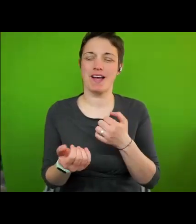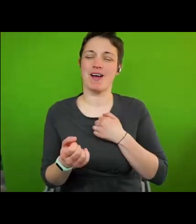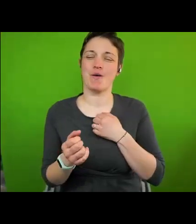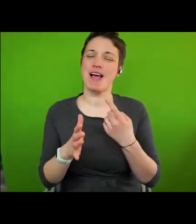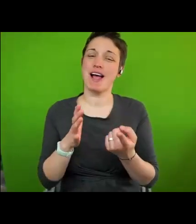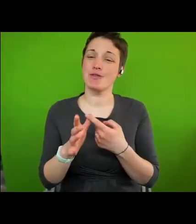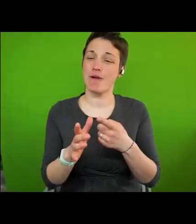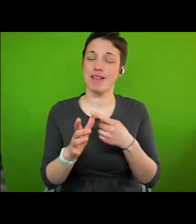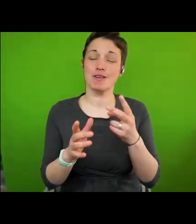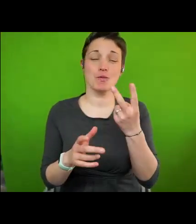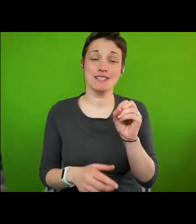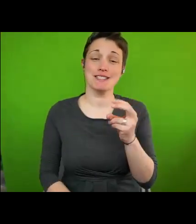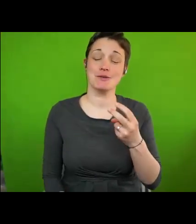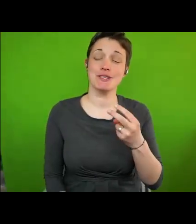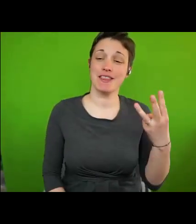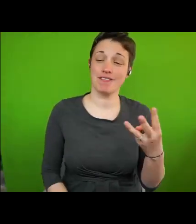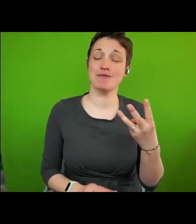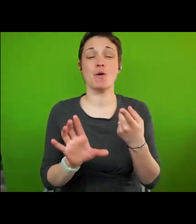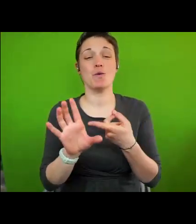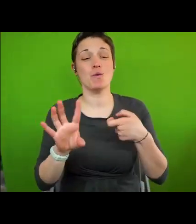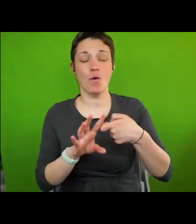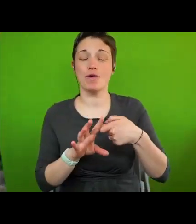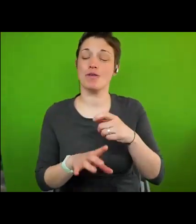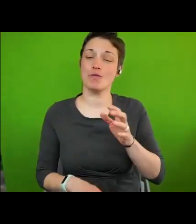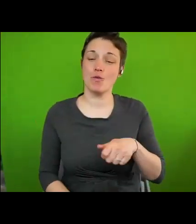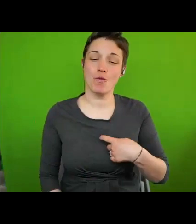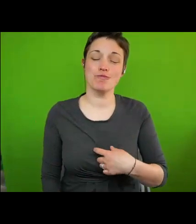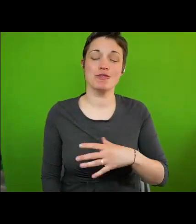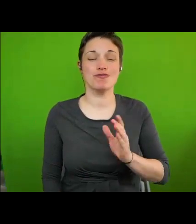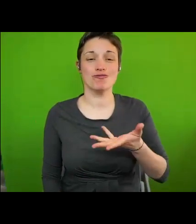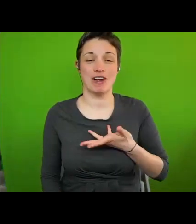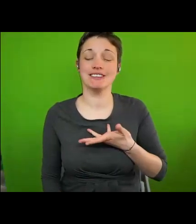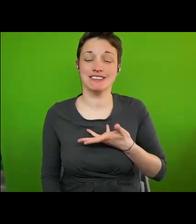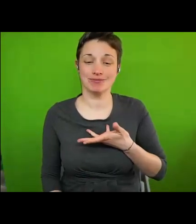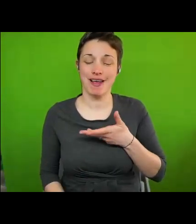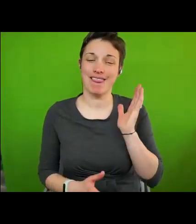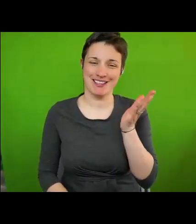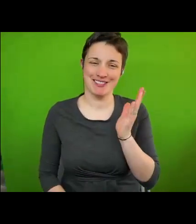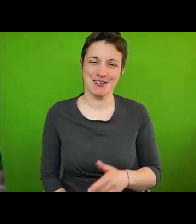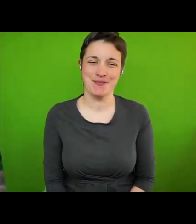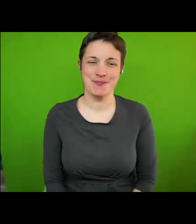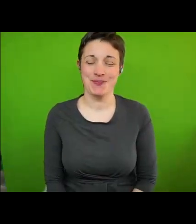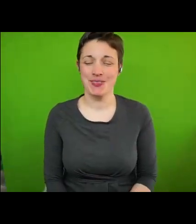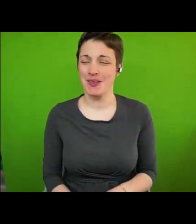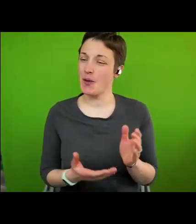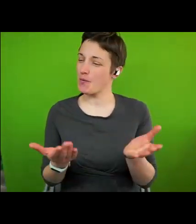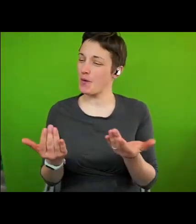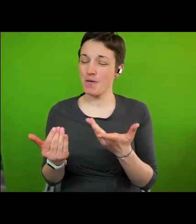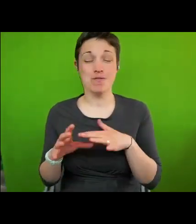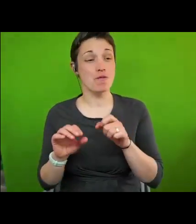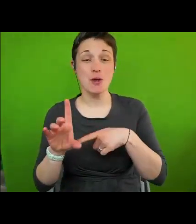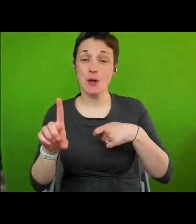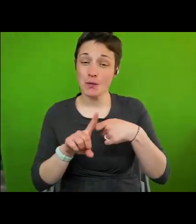City Lecture. We're delighted to have attendees from the City of York, but also from other parts of the UK,